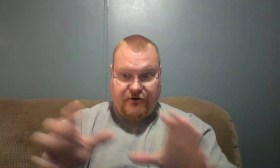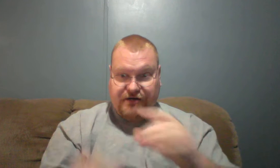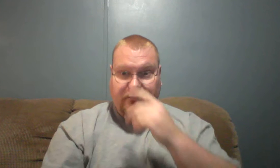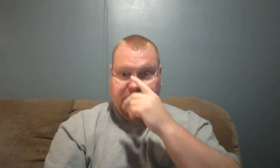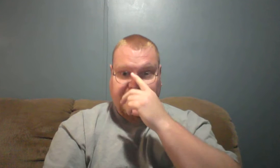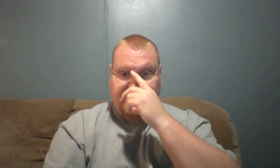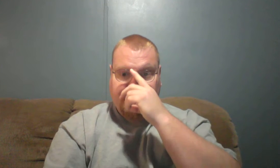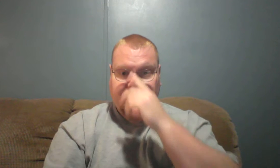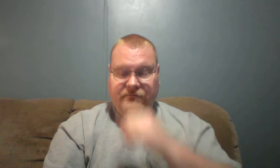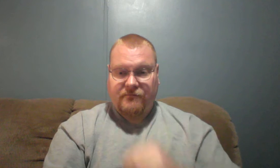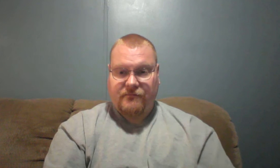understand what I'm saying.